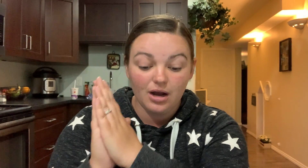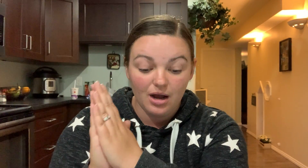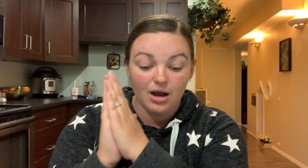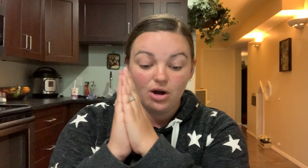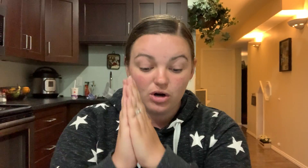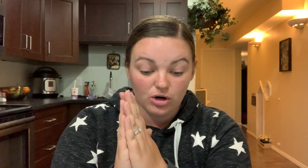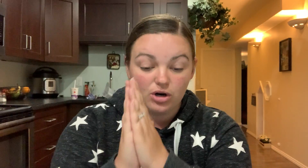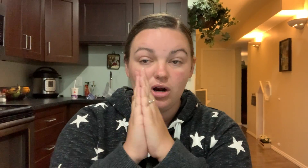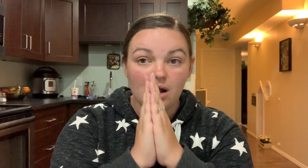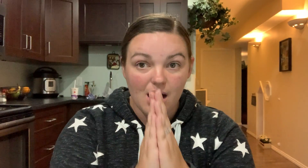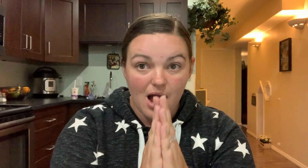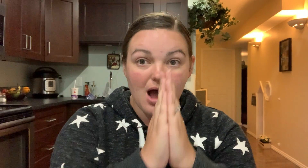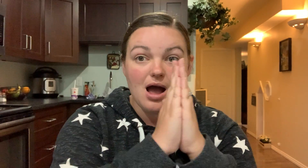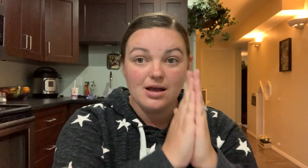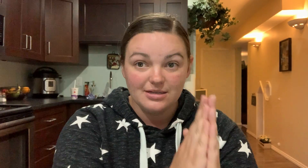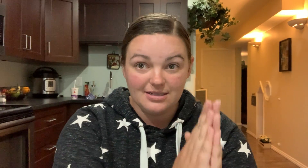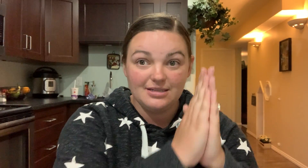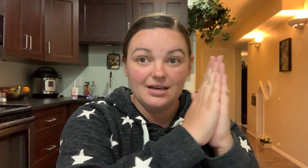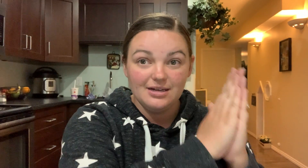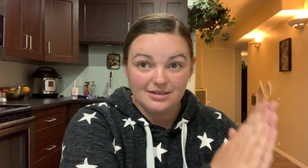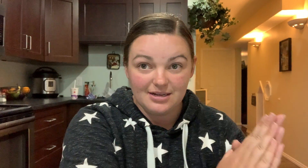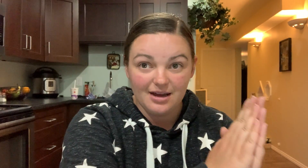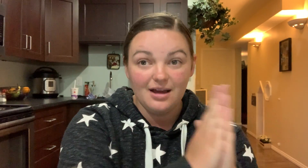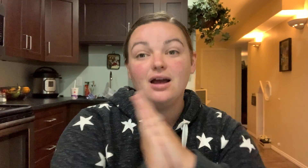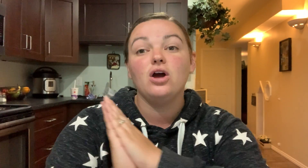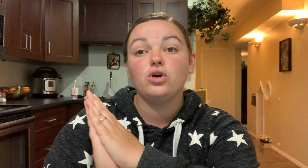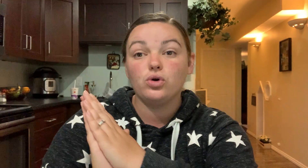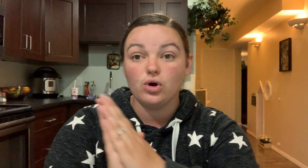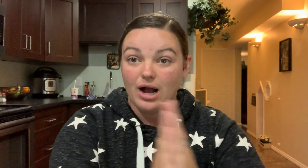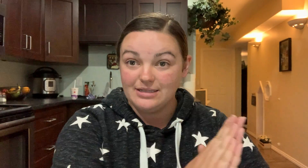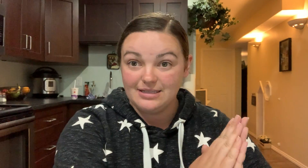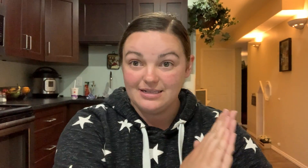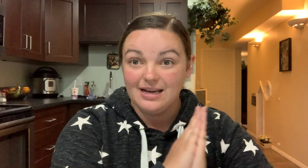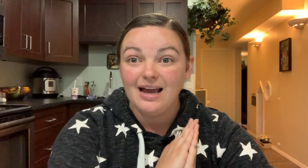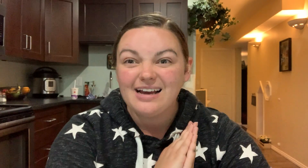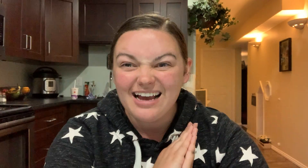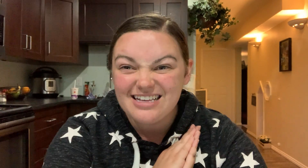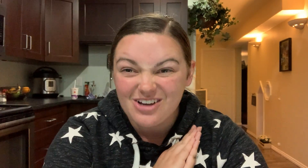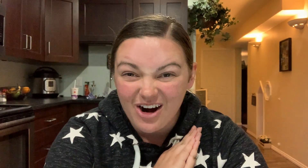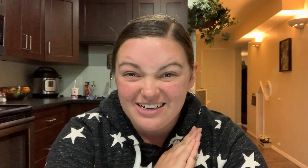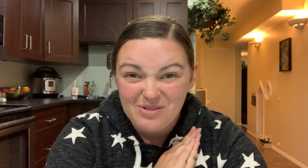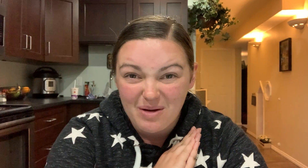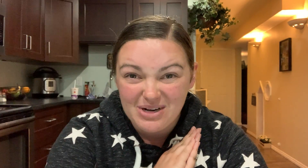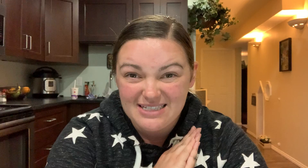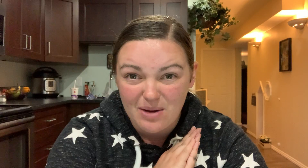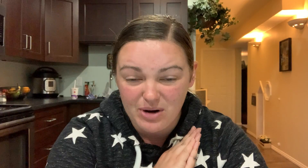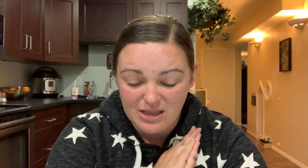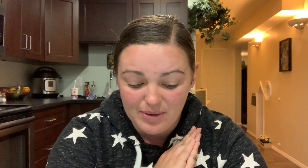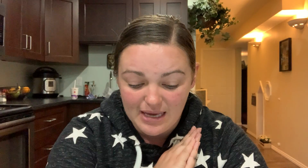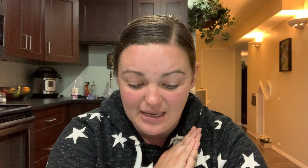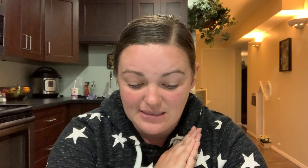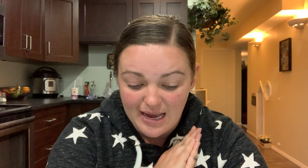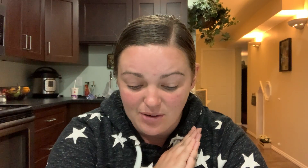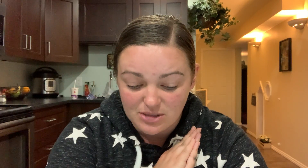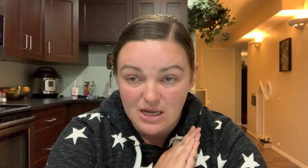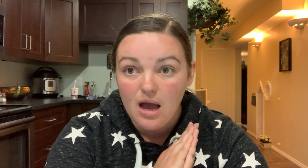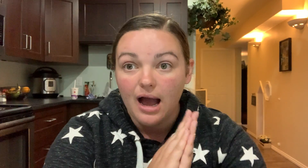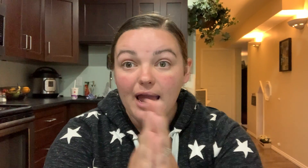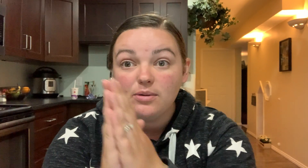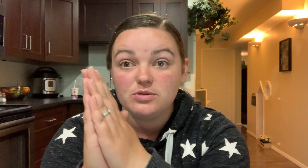c-r-a-s-t, crust. Guys, it's hard to remember to separate the beginning sounds. I almost